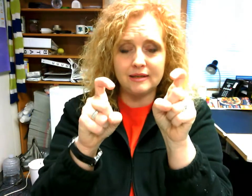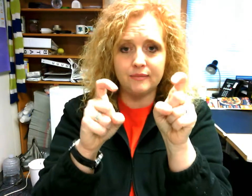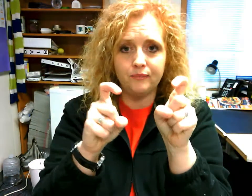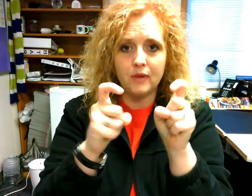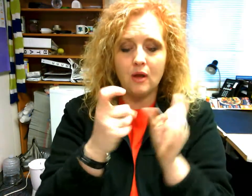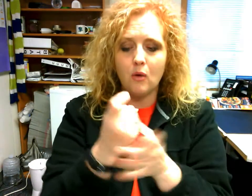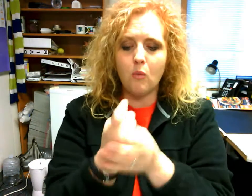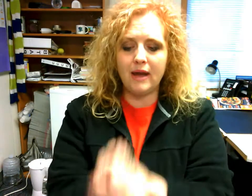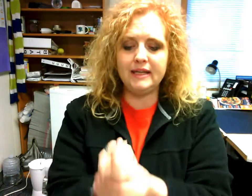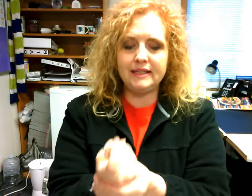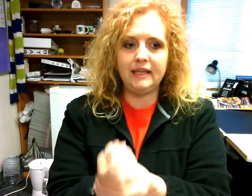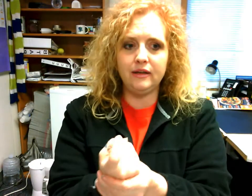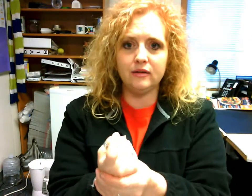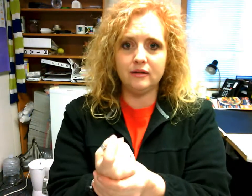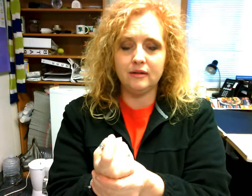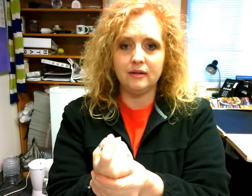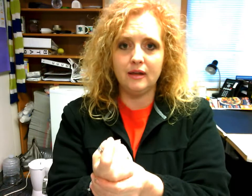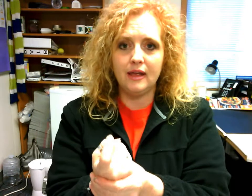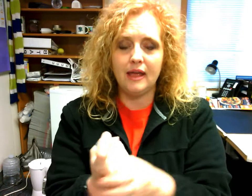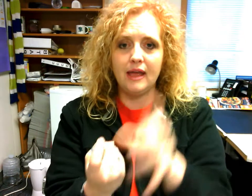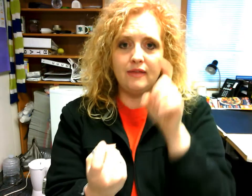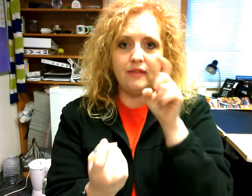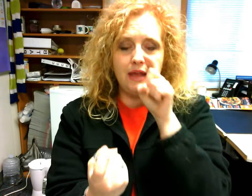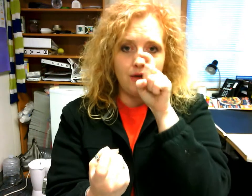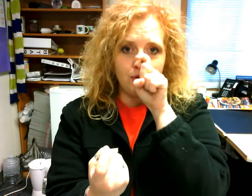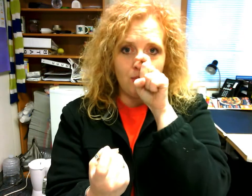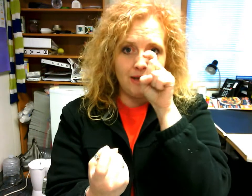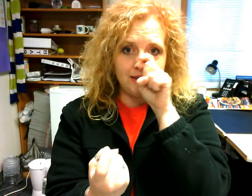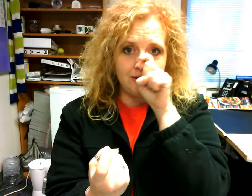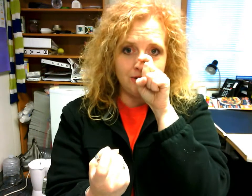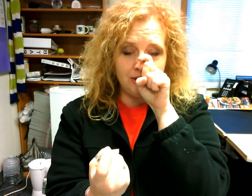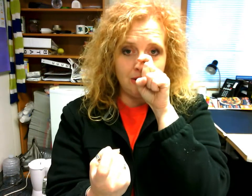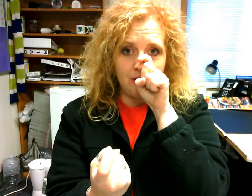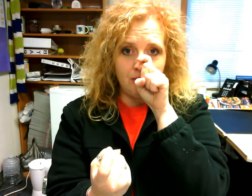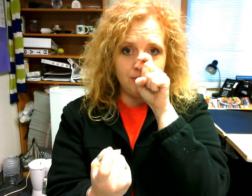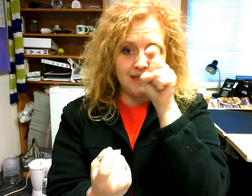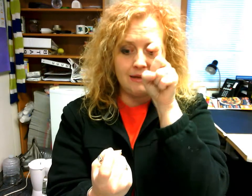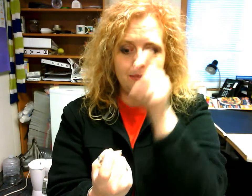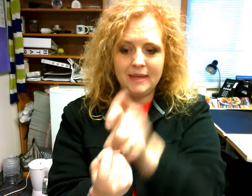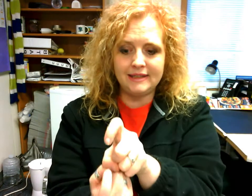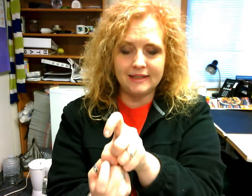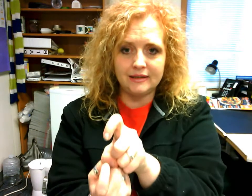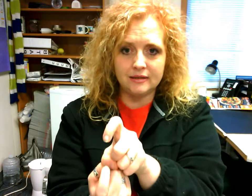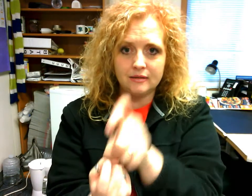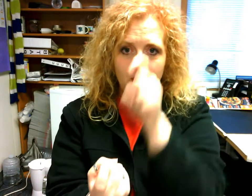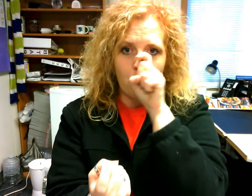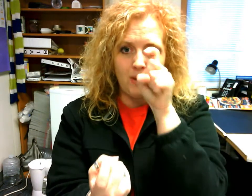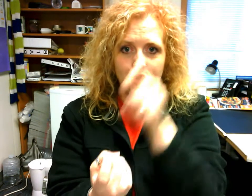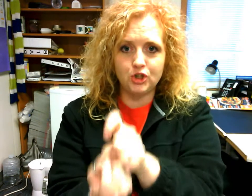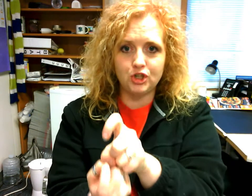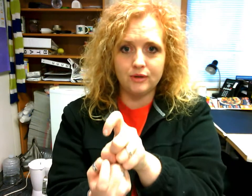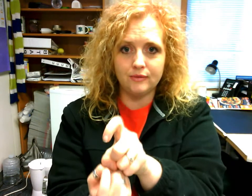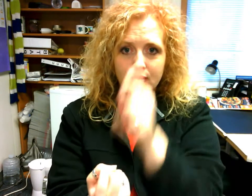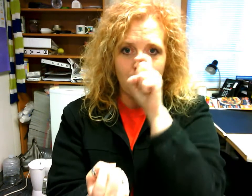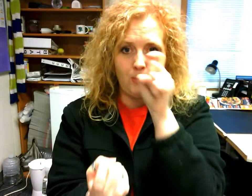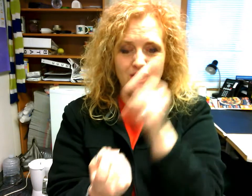one is here and then the other one starts at the nose and meets it which which